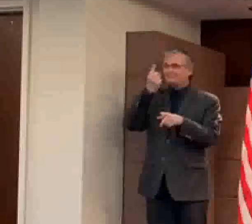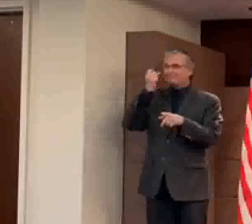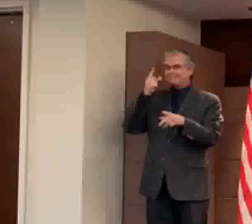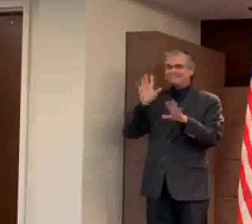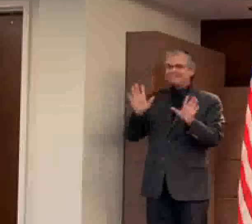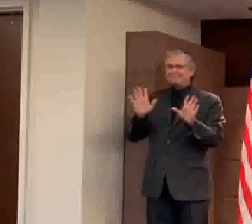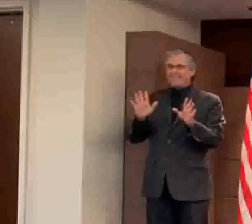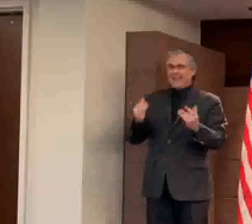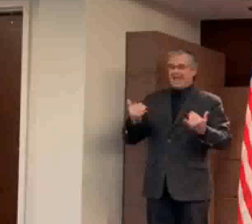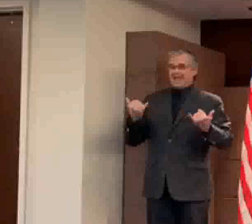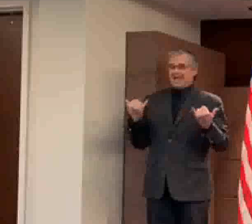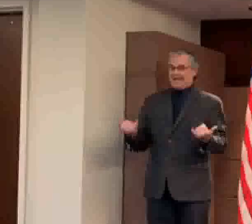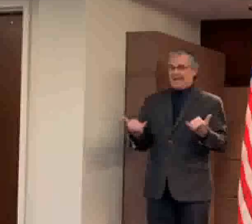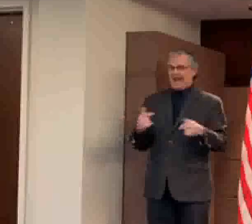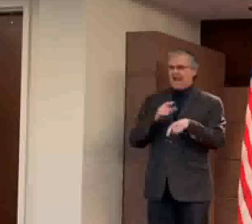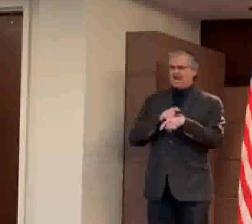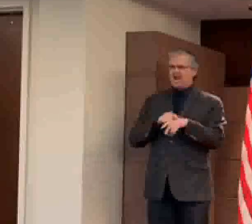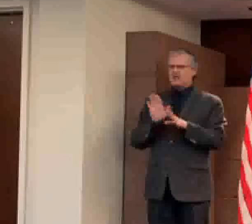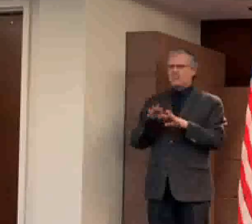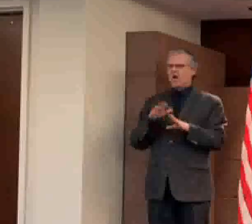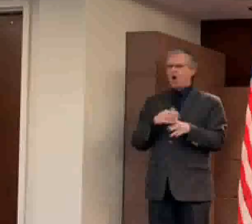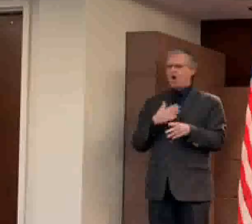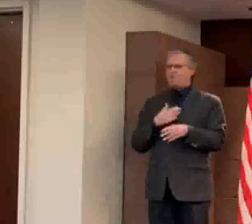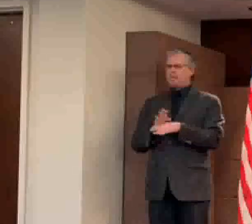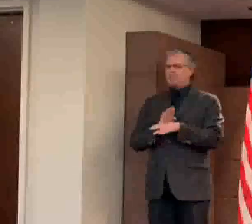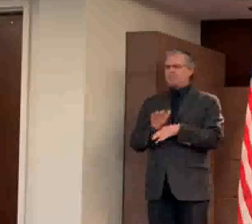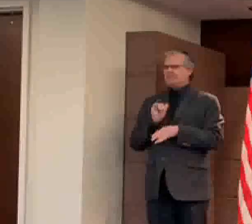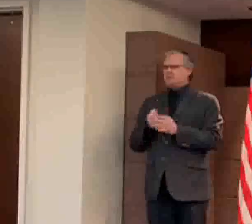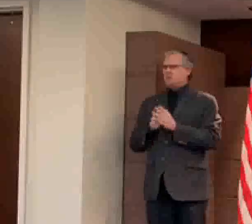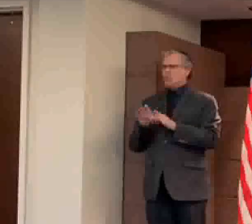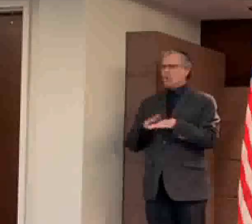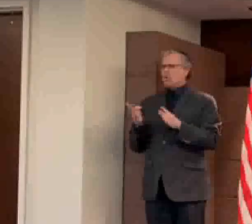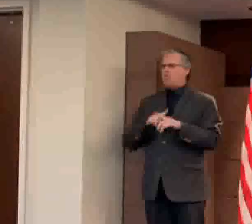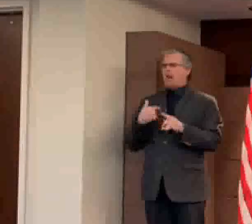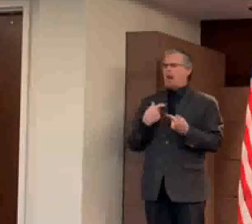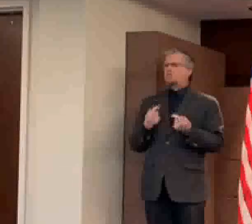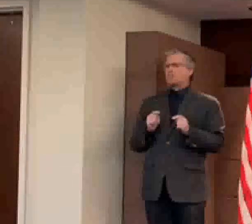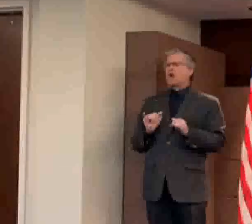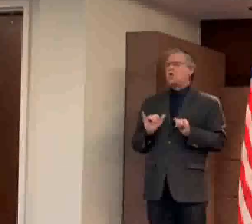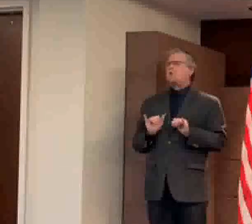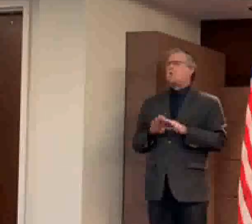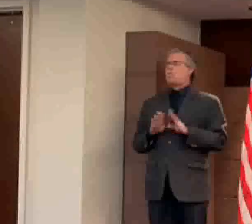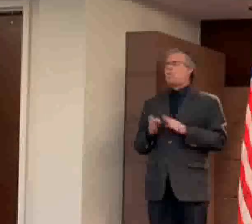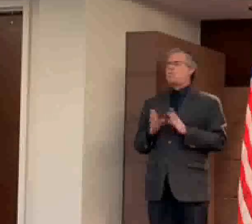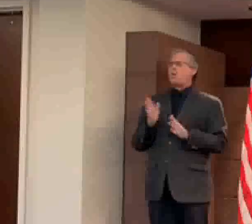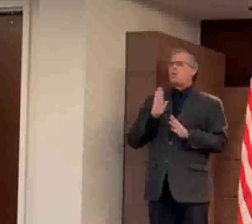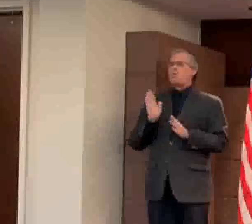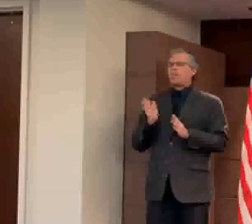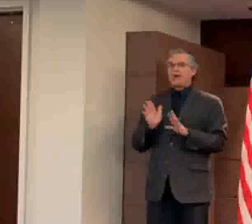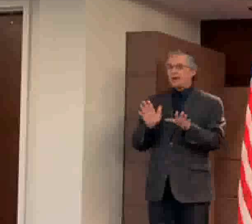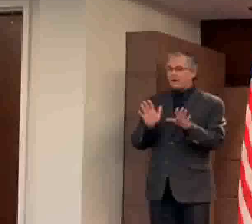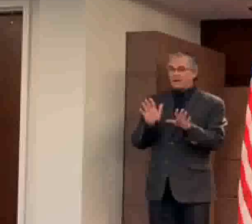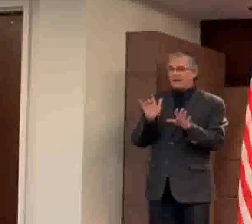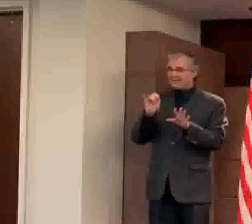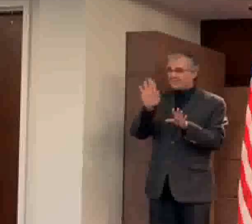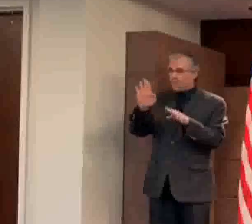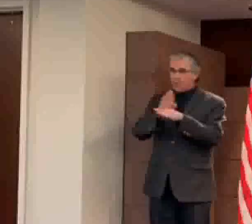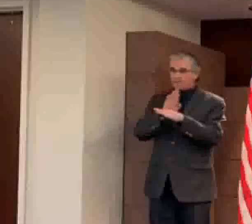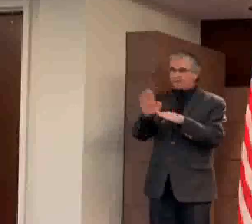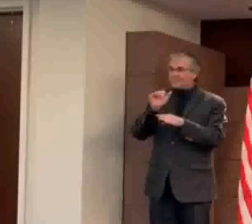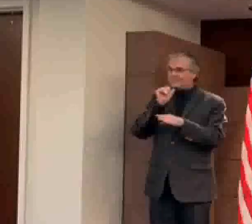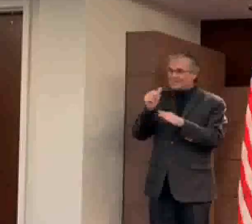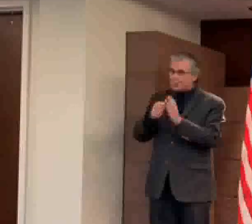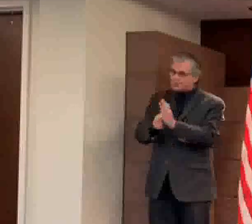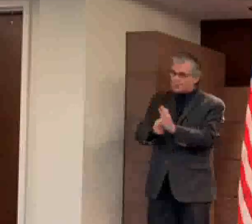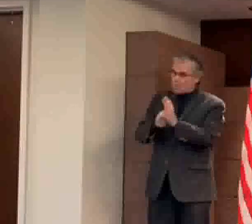the time to try to find loopholes. If your business is not essential to providing sustenance and for the everyday safety, health, and well